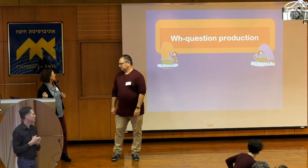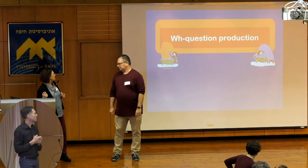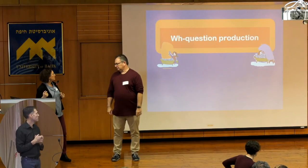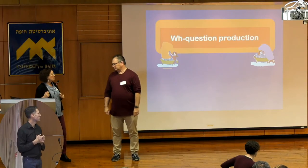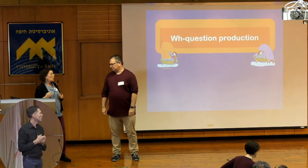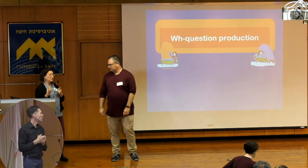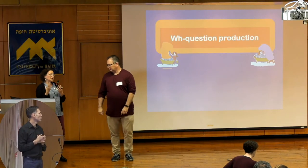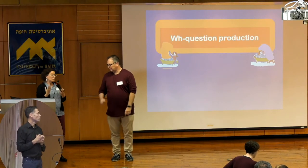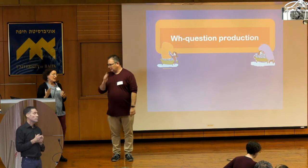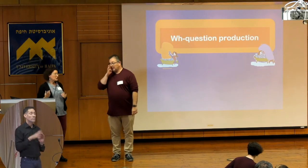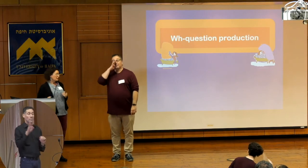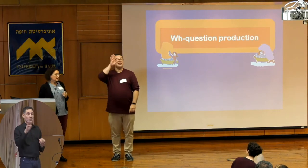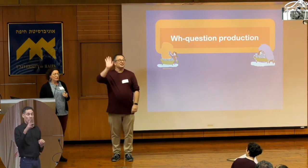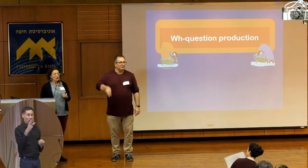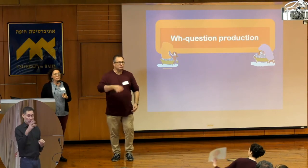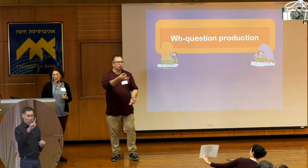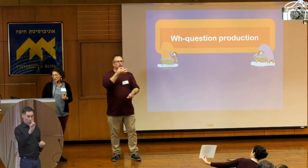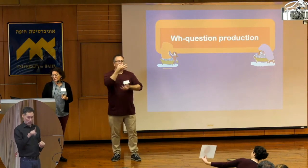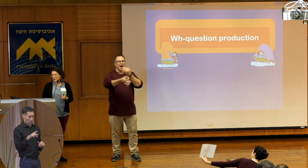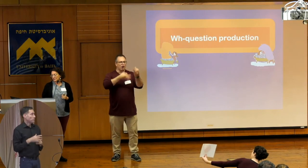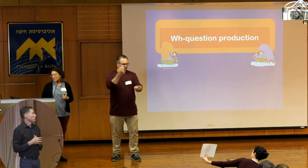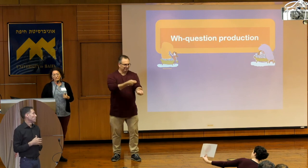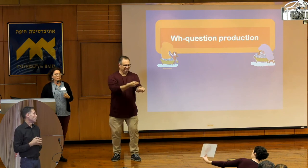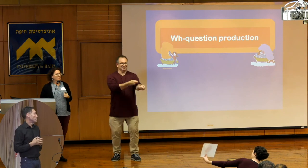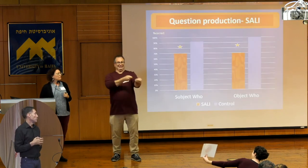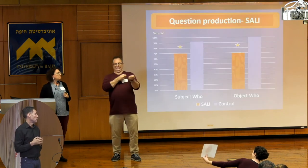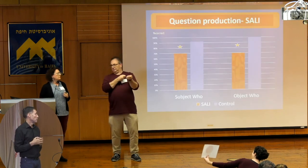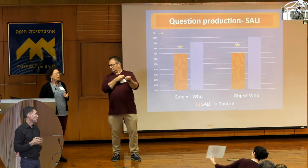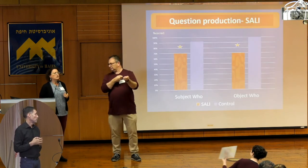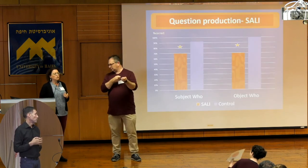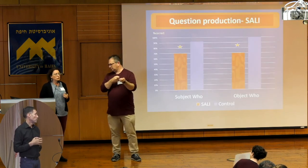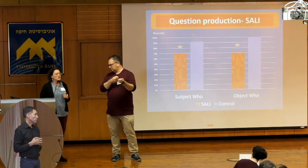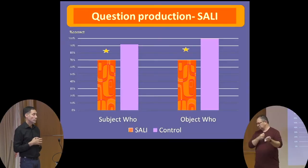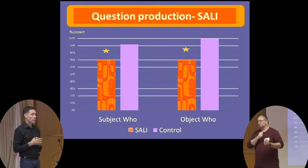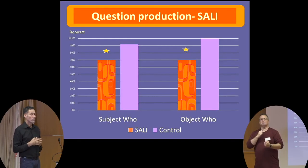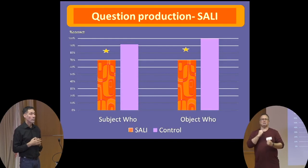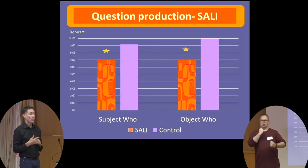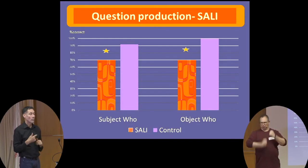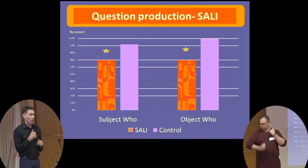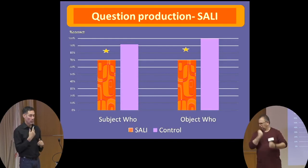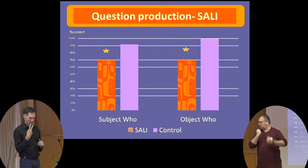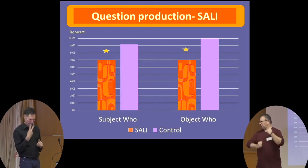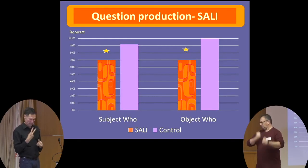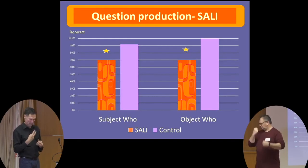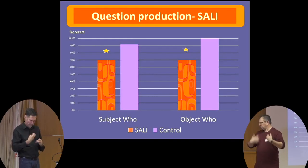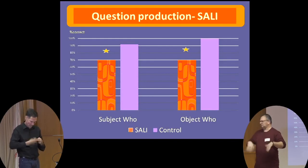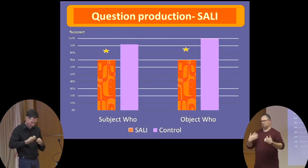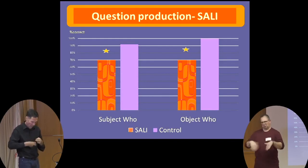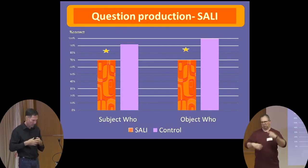What about the production of WH questions? Here, too, we see difficulties in the